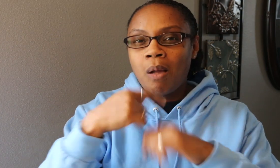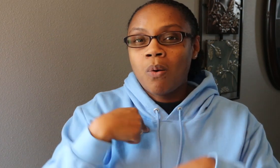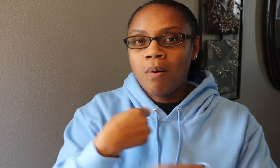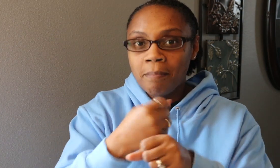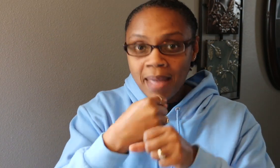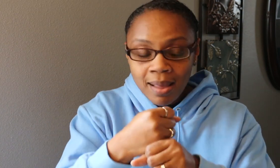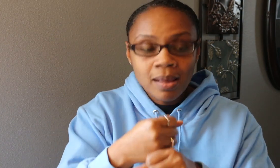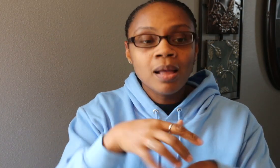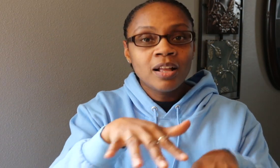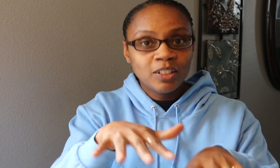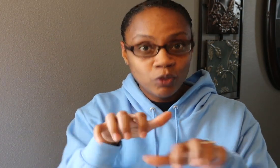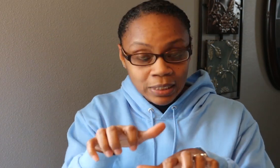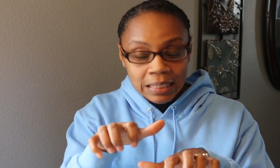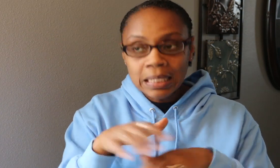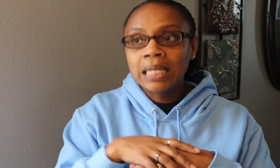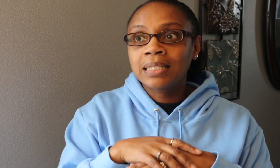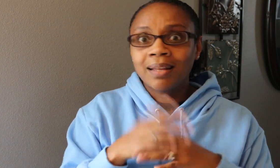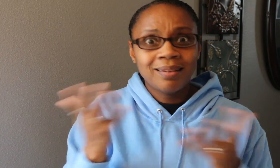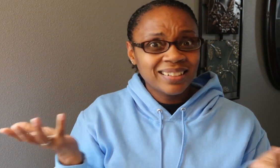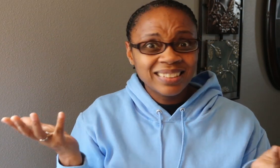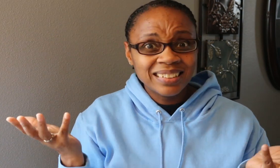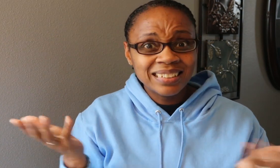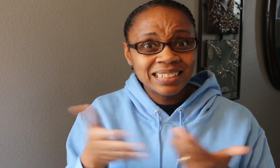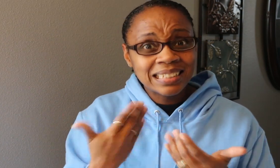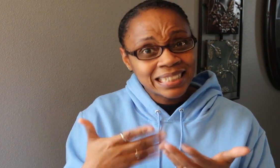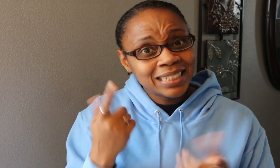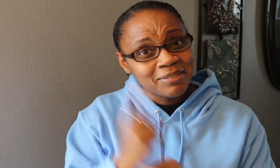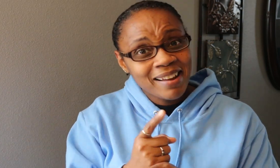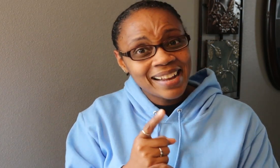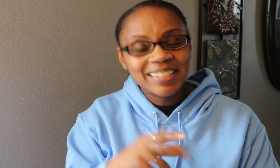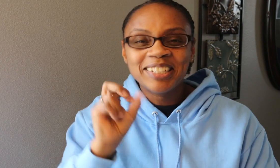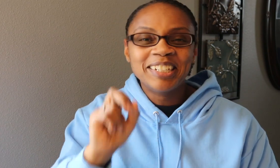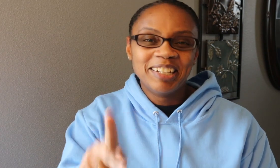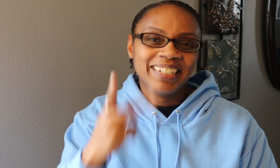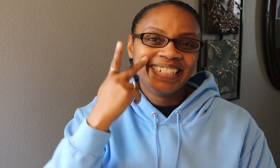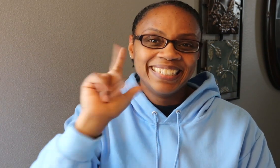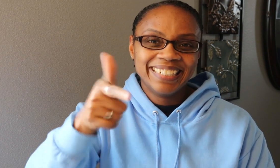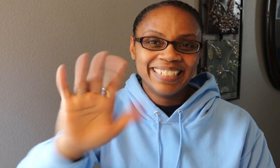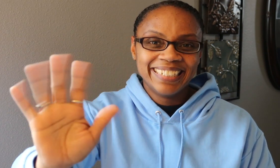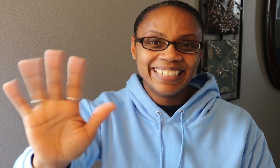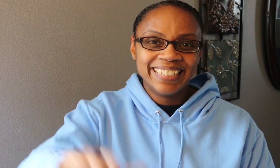So, I will show you how I make it and freeze it. Super, super easy. Alright, see you guys later.